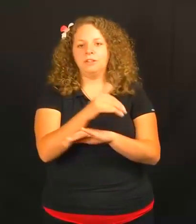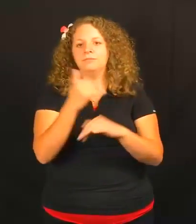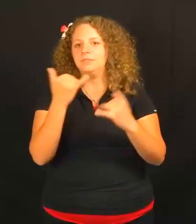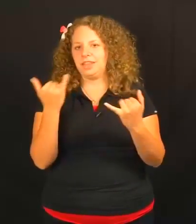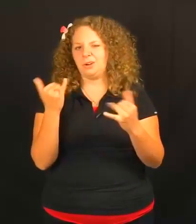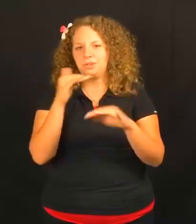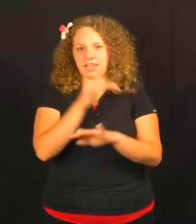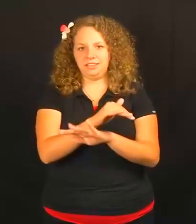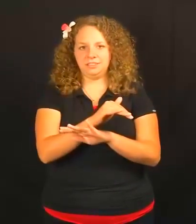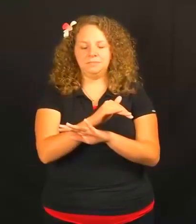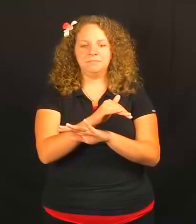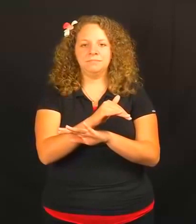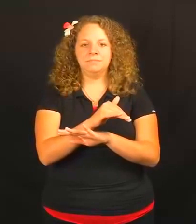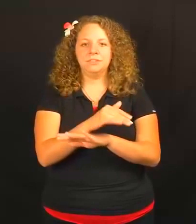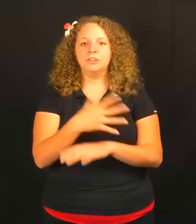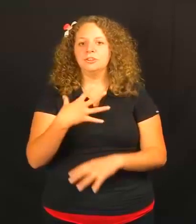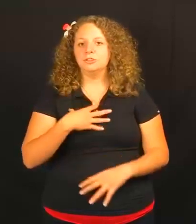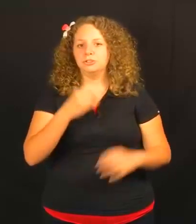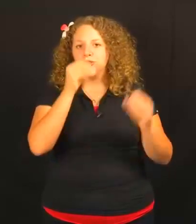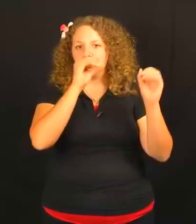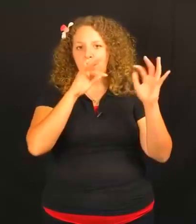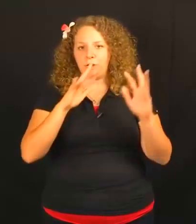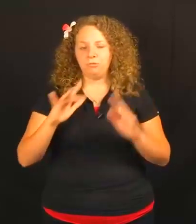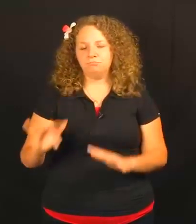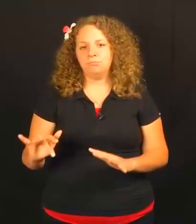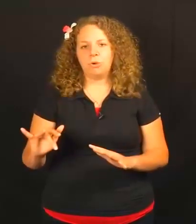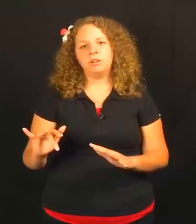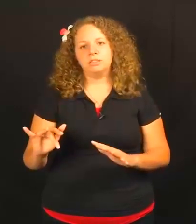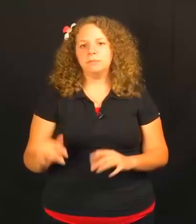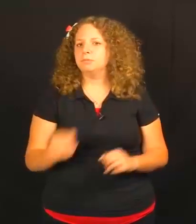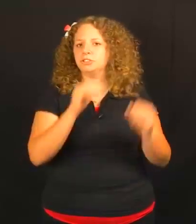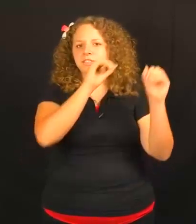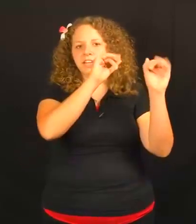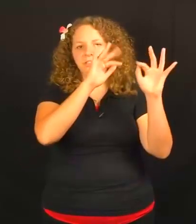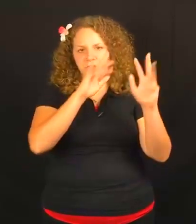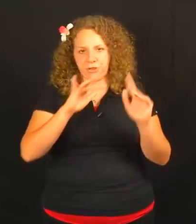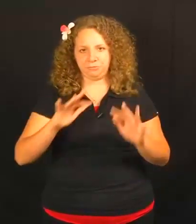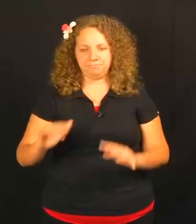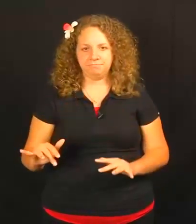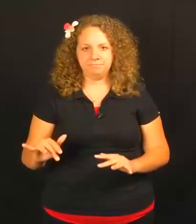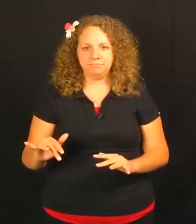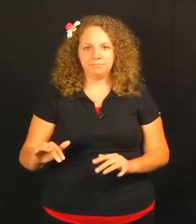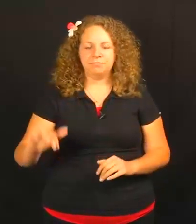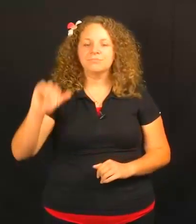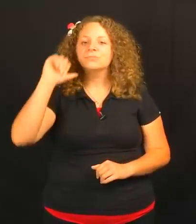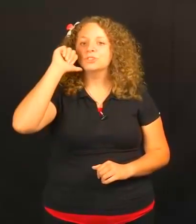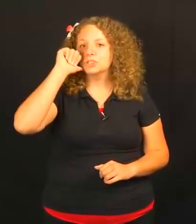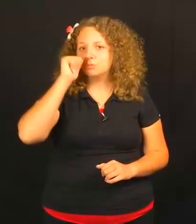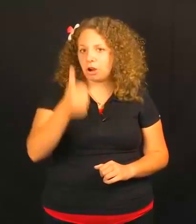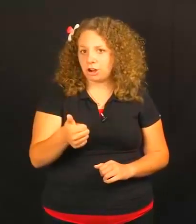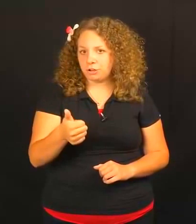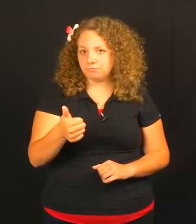NOW NIGHT, SNOW, or some people just sign SNOW, TOMORROW,